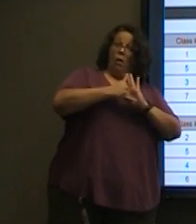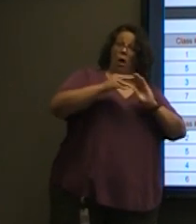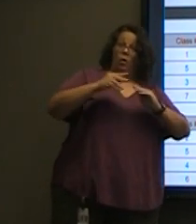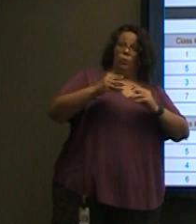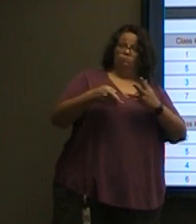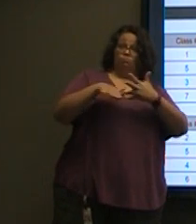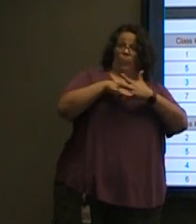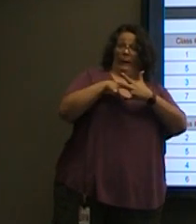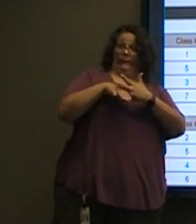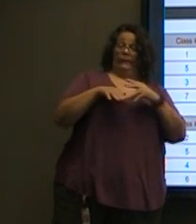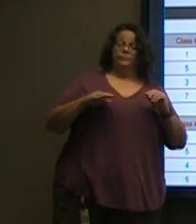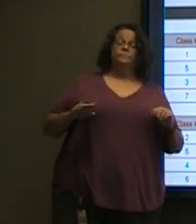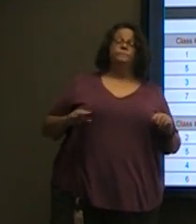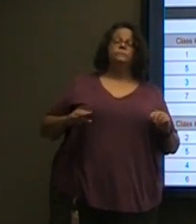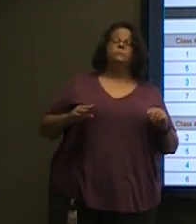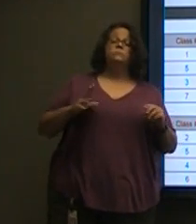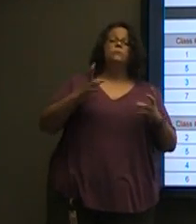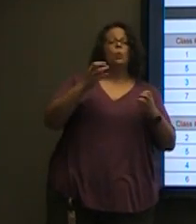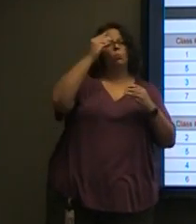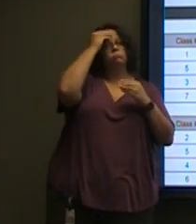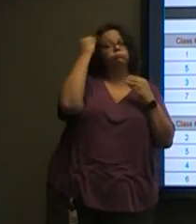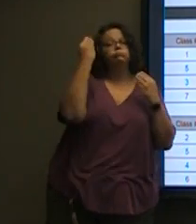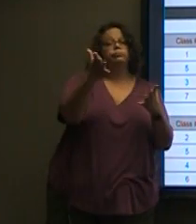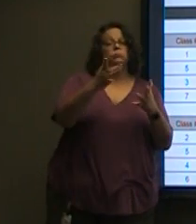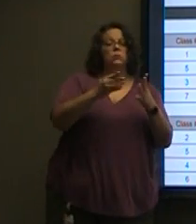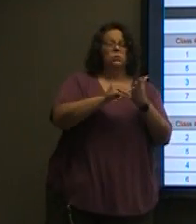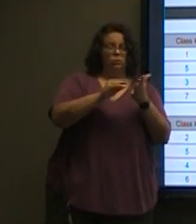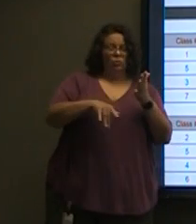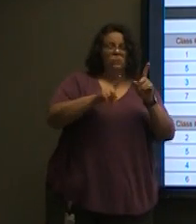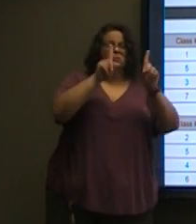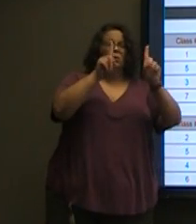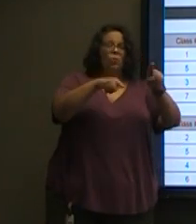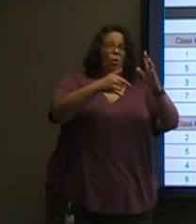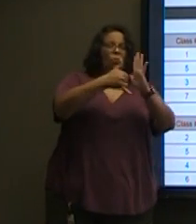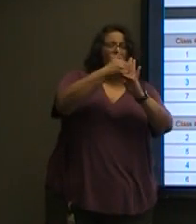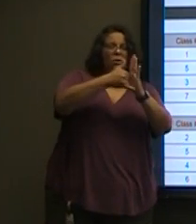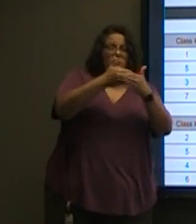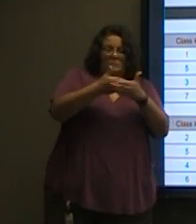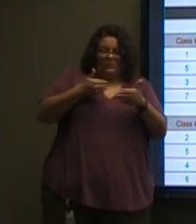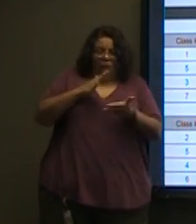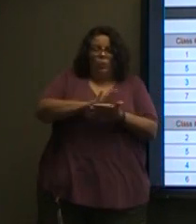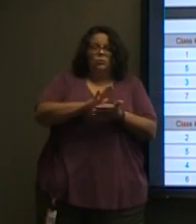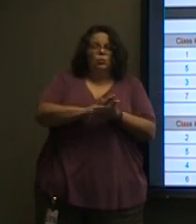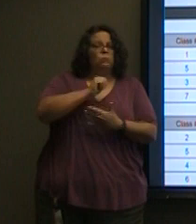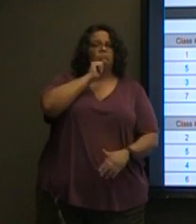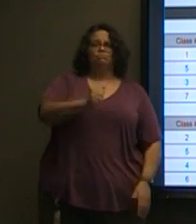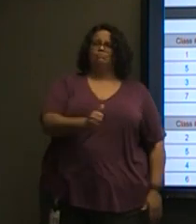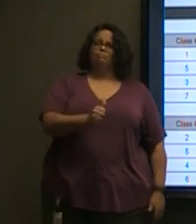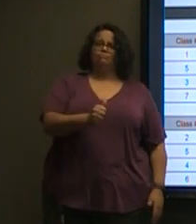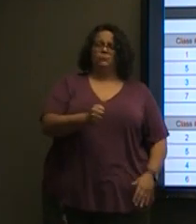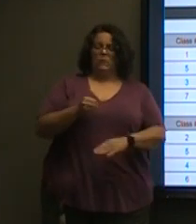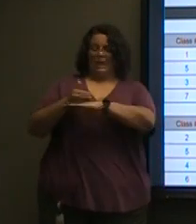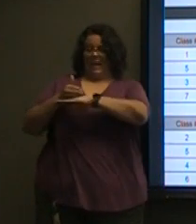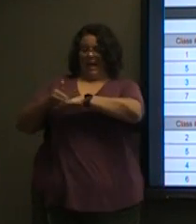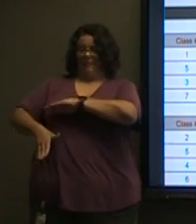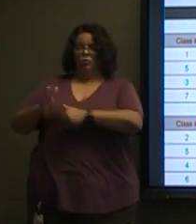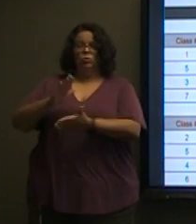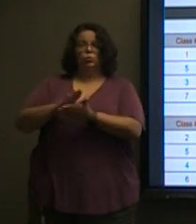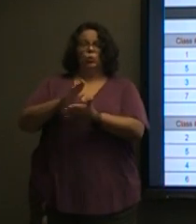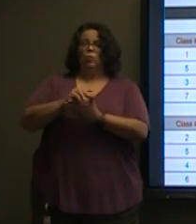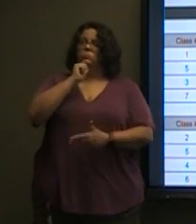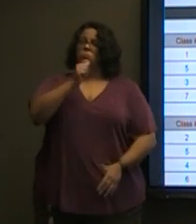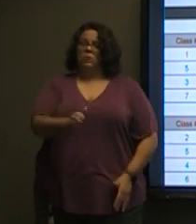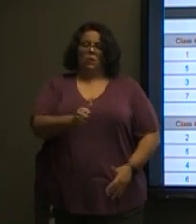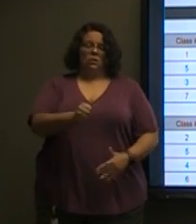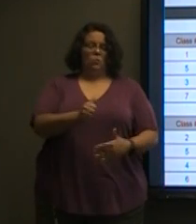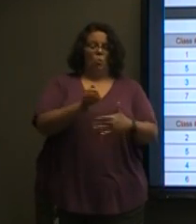we wanted to make you aware that students will not be going to their lockers before school, after school, or in